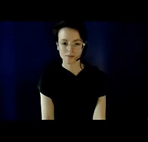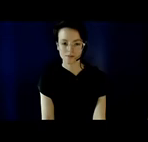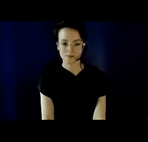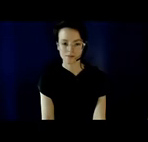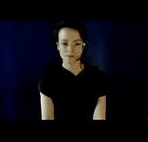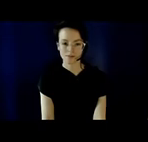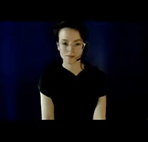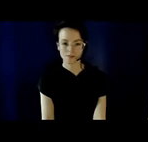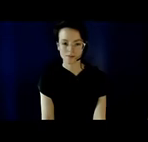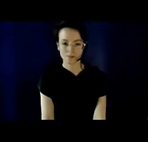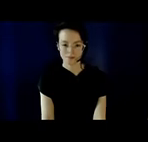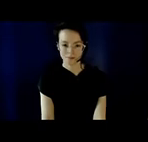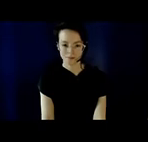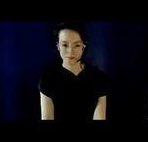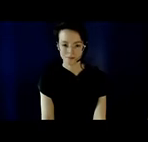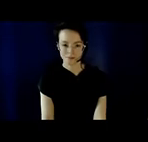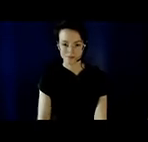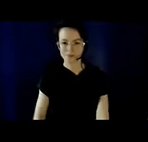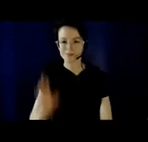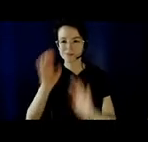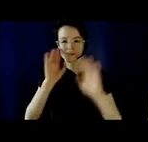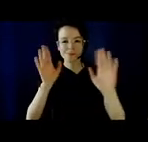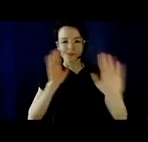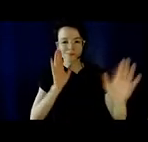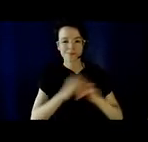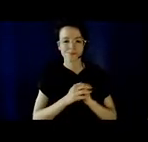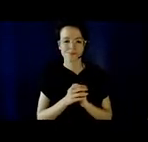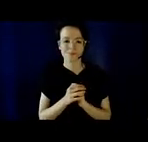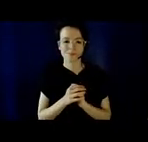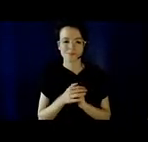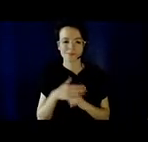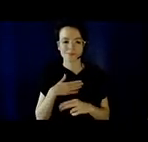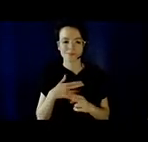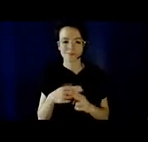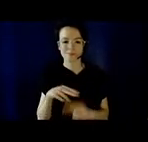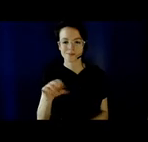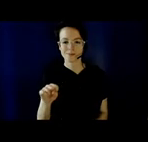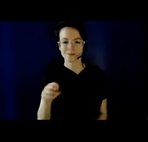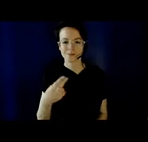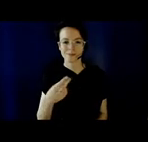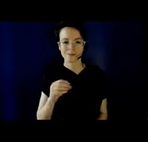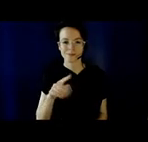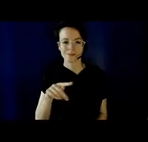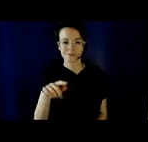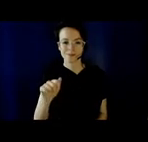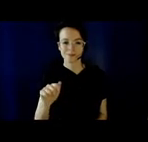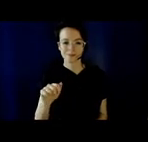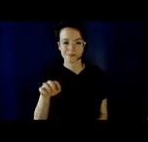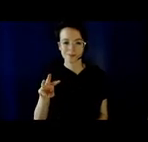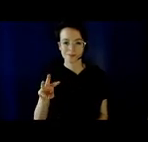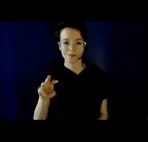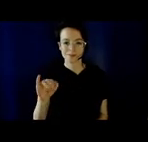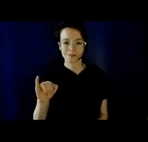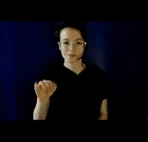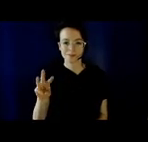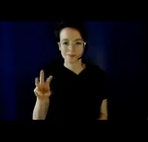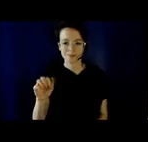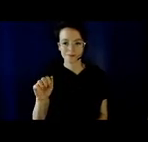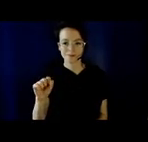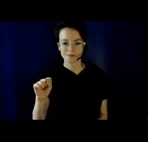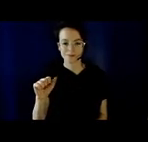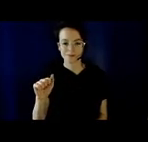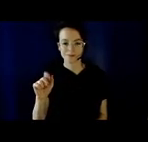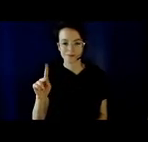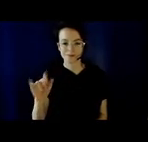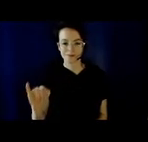Hello everyone. My name is Shota Iwasaki. I am a sessional